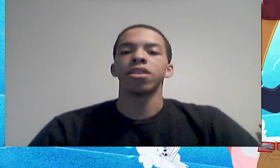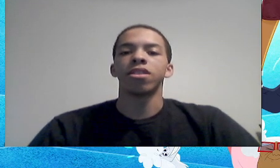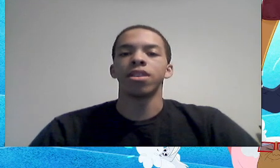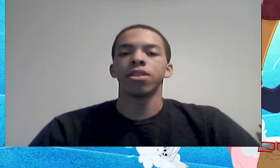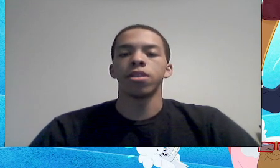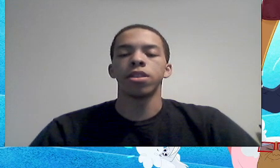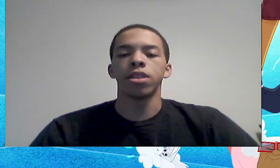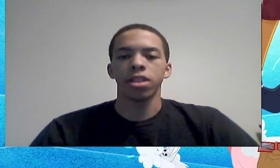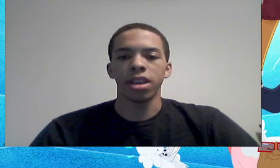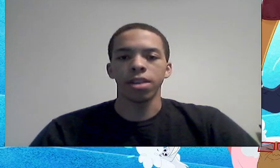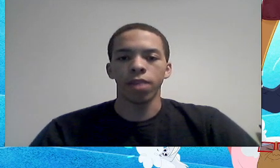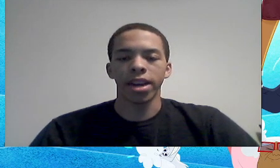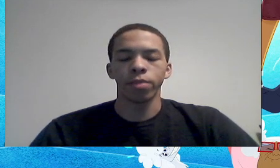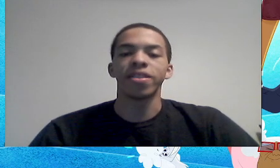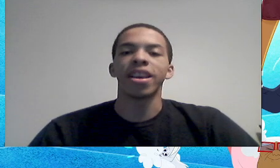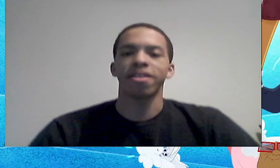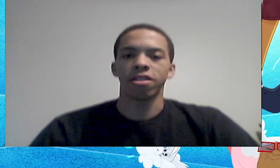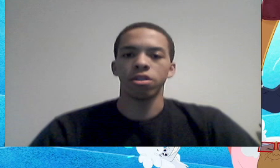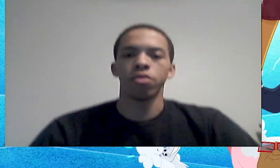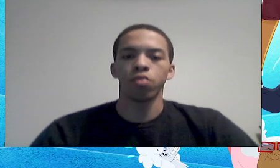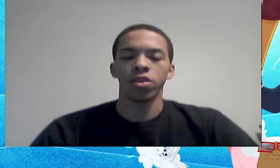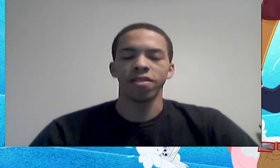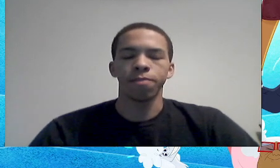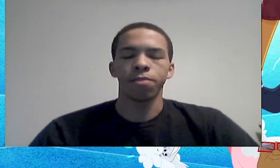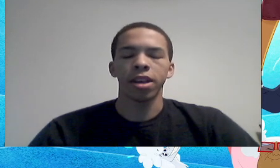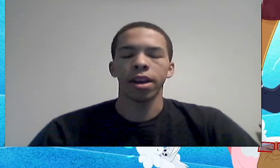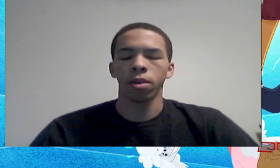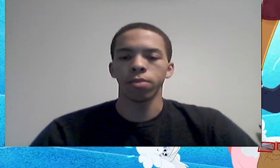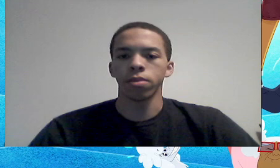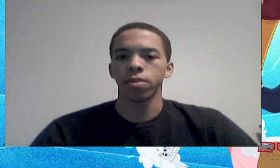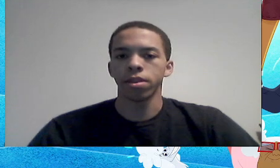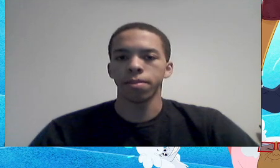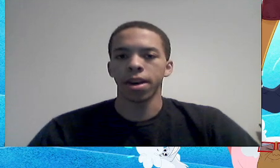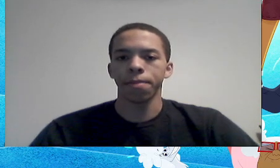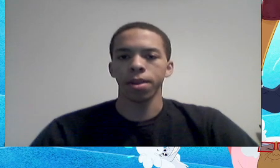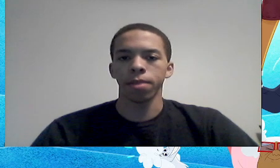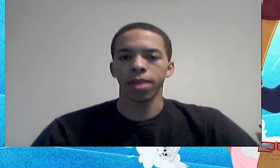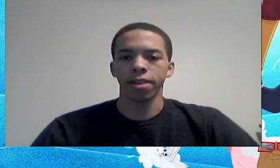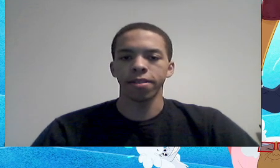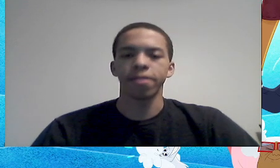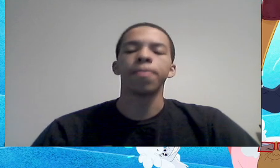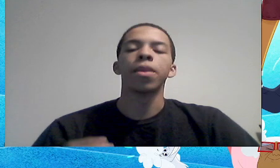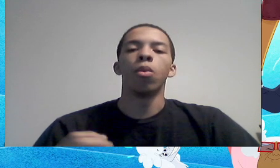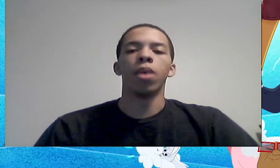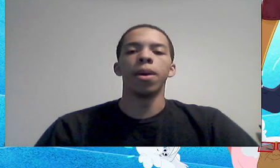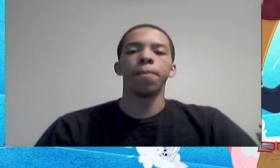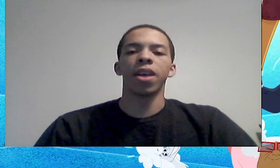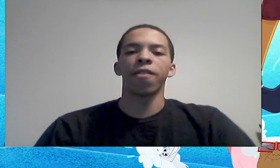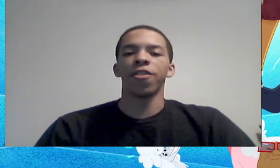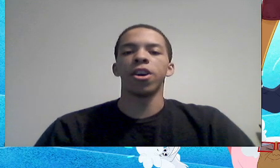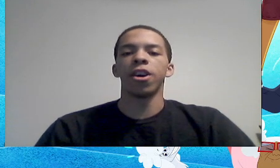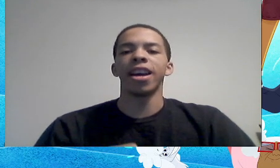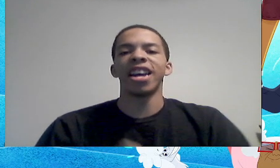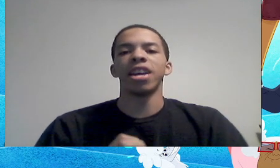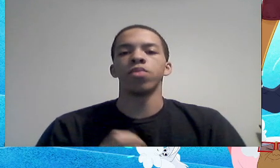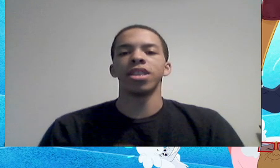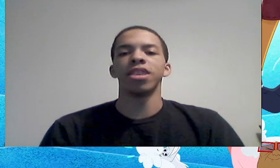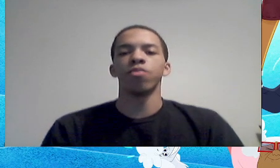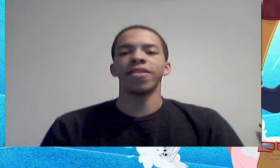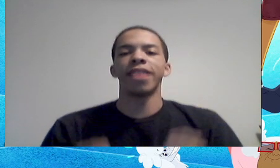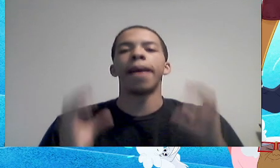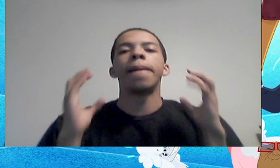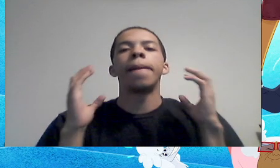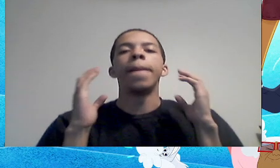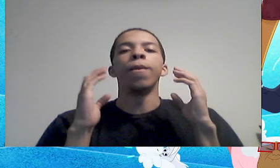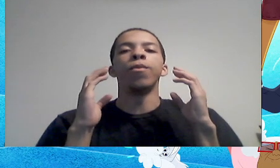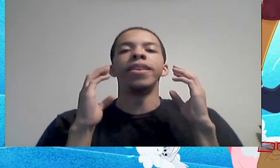subject to touch on. The way it was executed was terrible, in my opinion. Because, one big flaw I had with